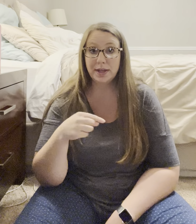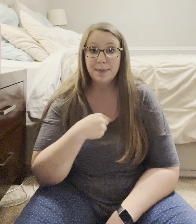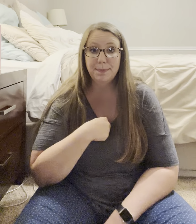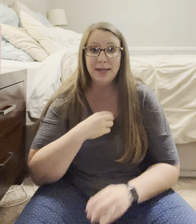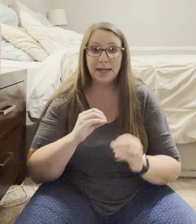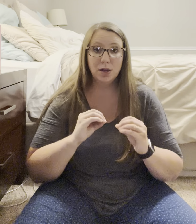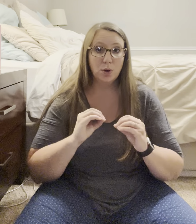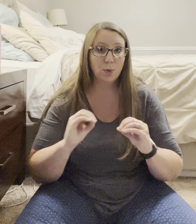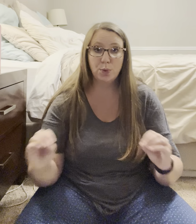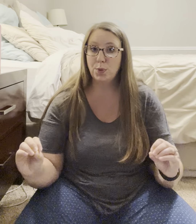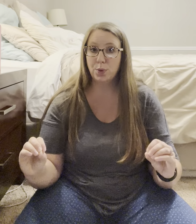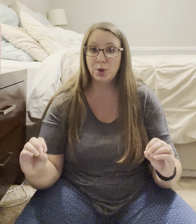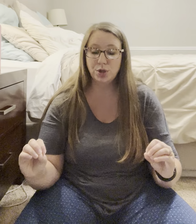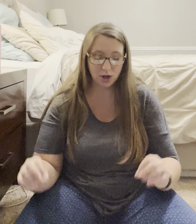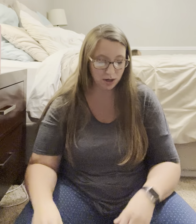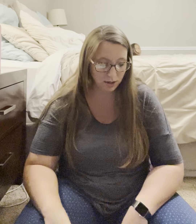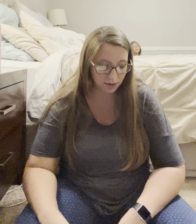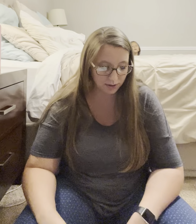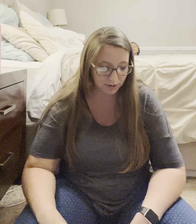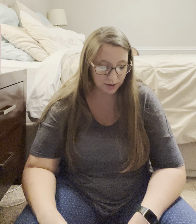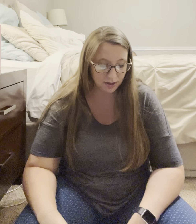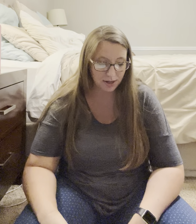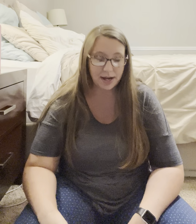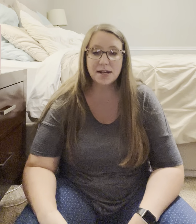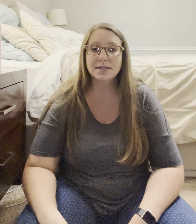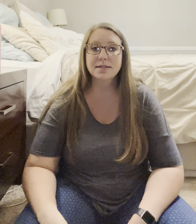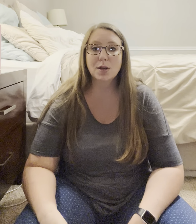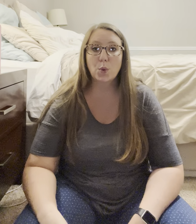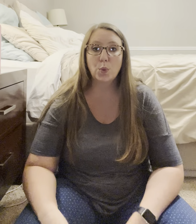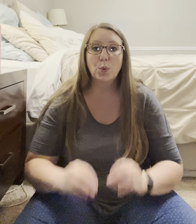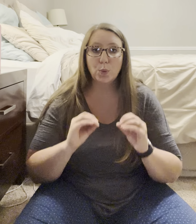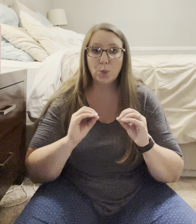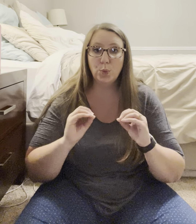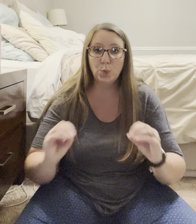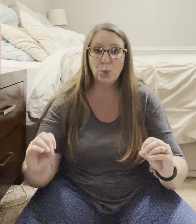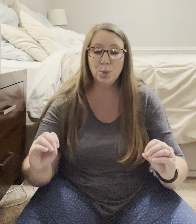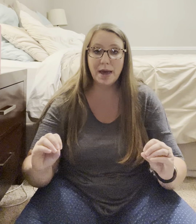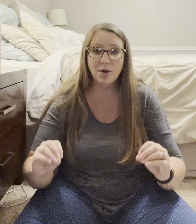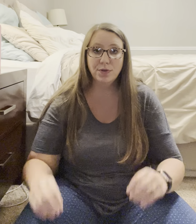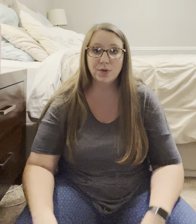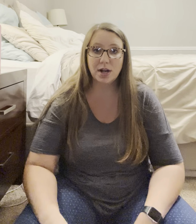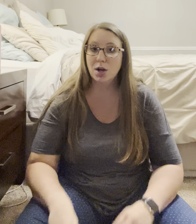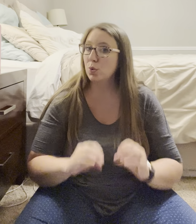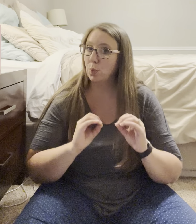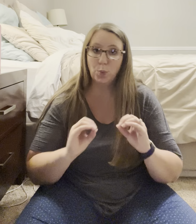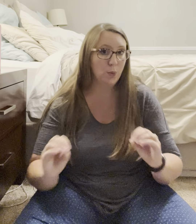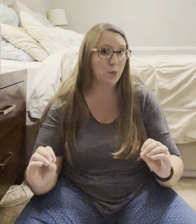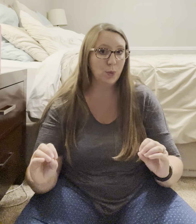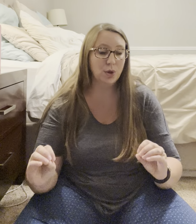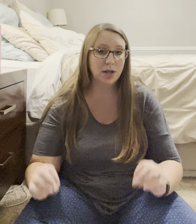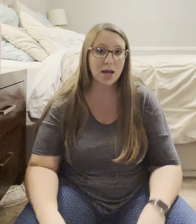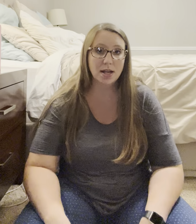me, none. And it's, ooh, mouth for none. None.